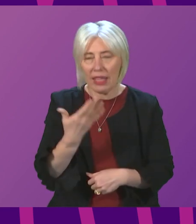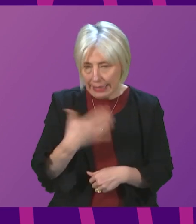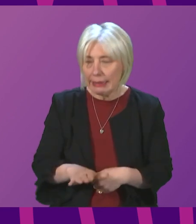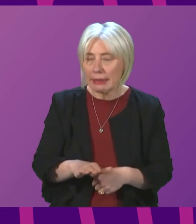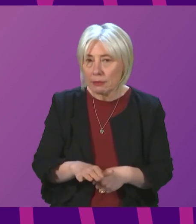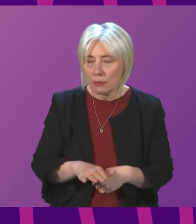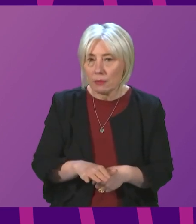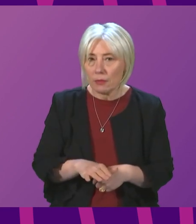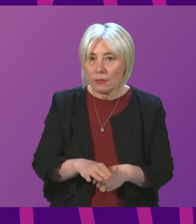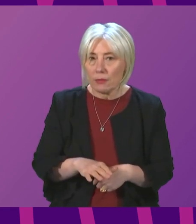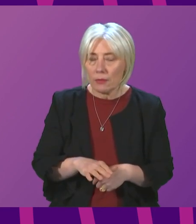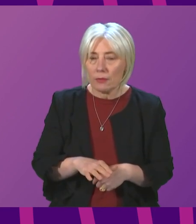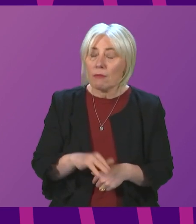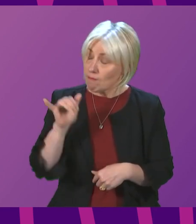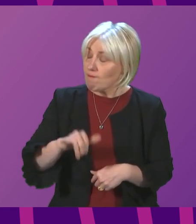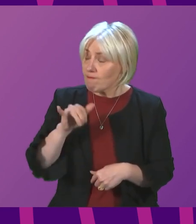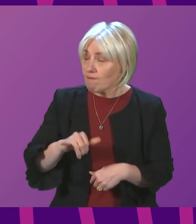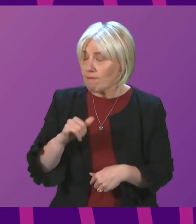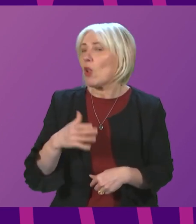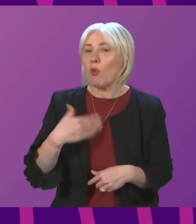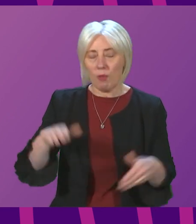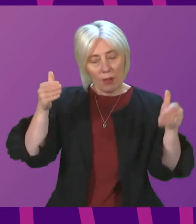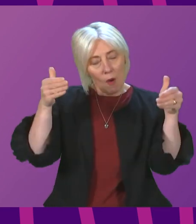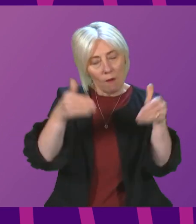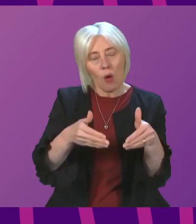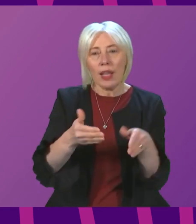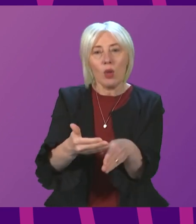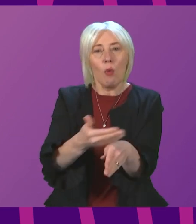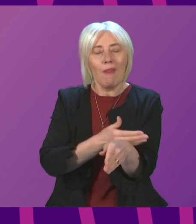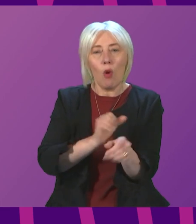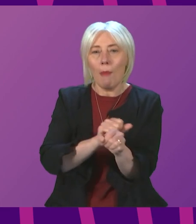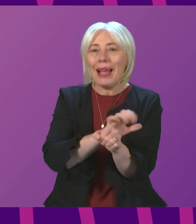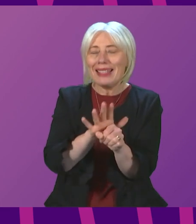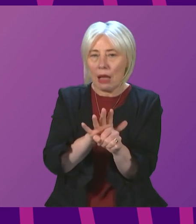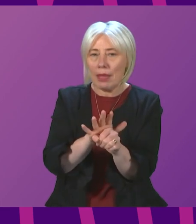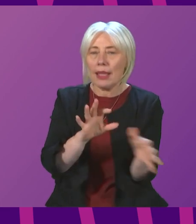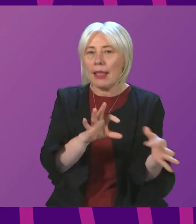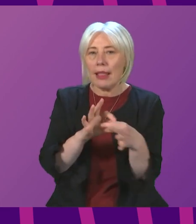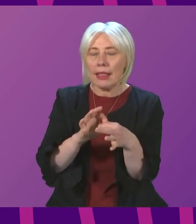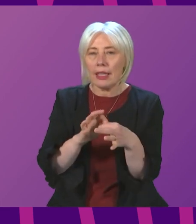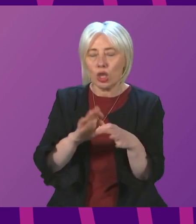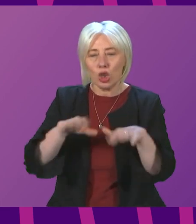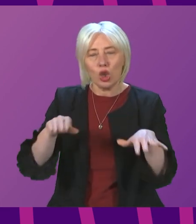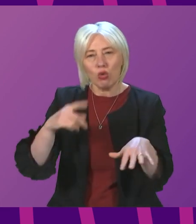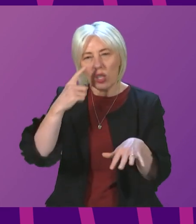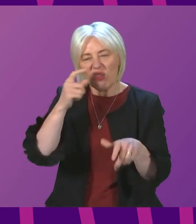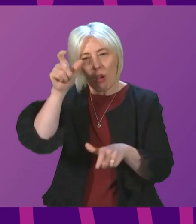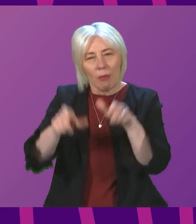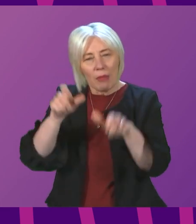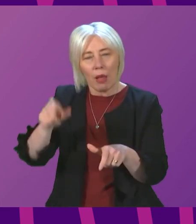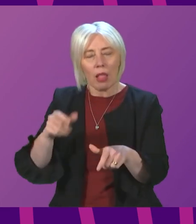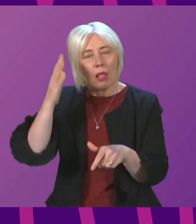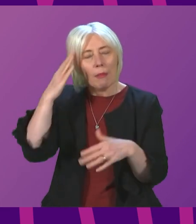Yes, we, of course, had a focus on this before the pandemic, particularly around child and adolescent mental health services,